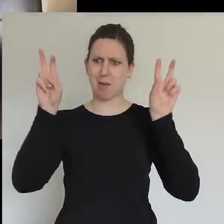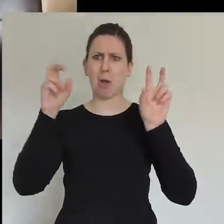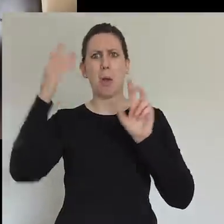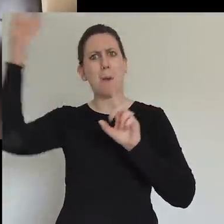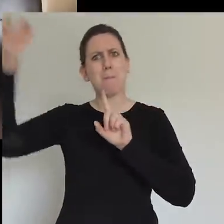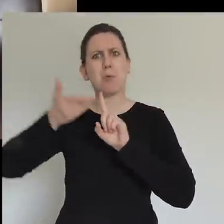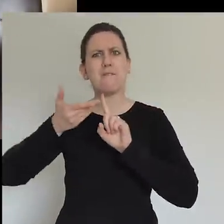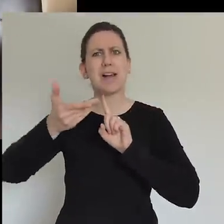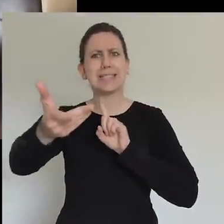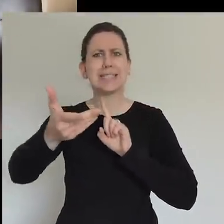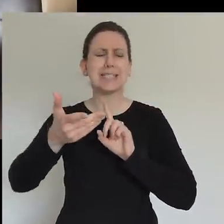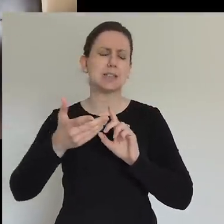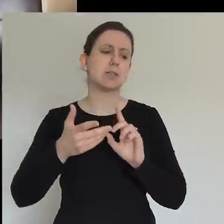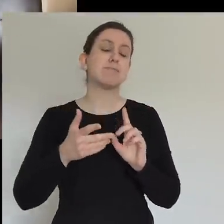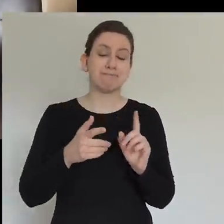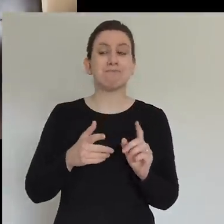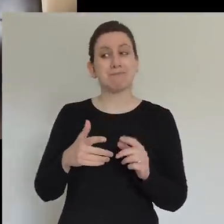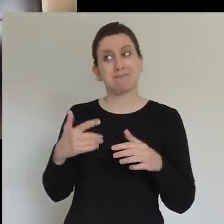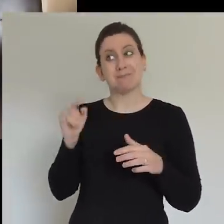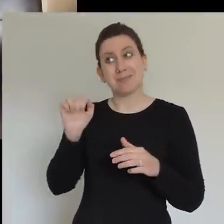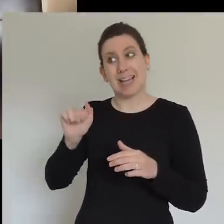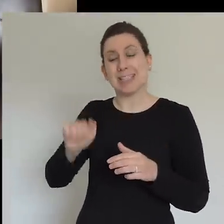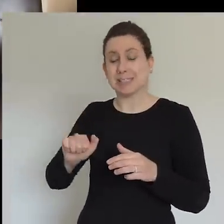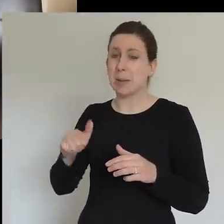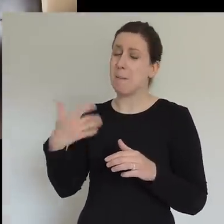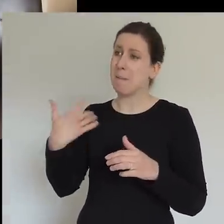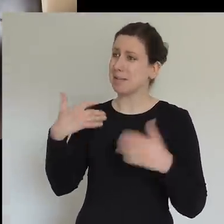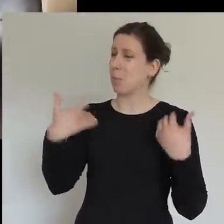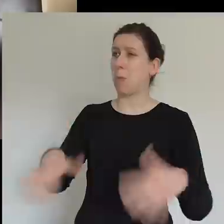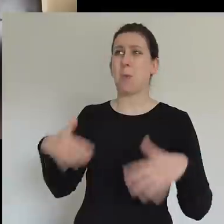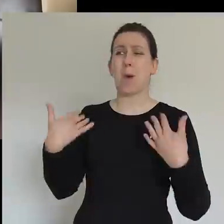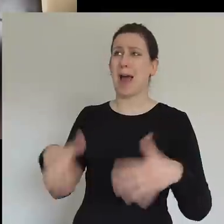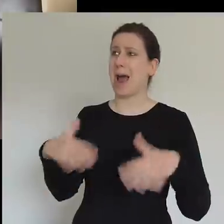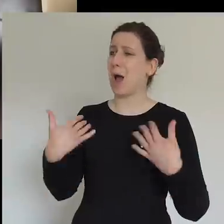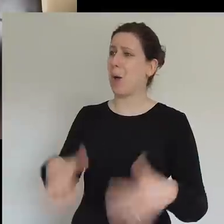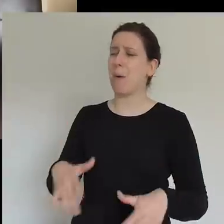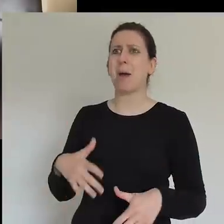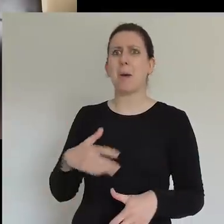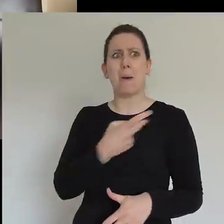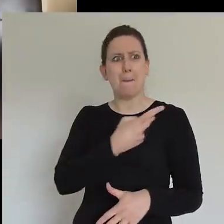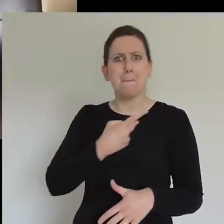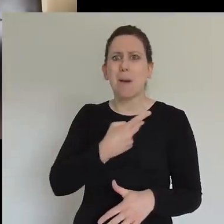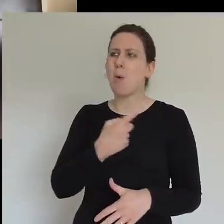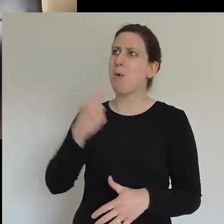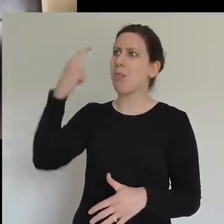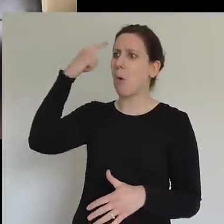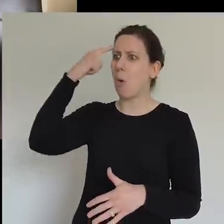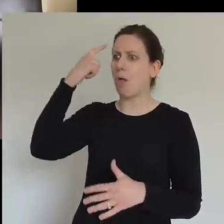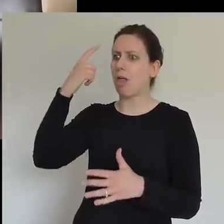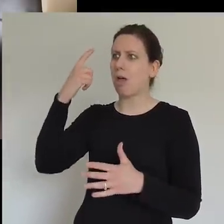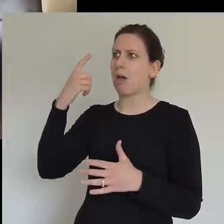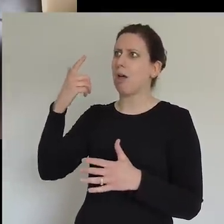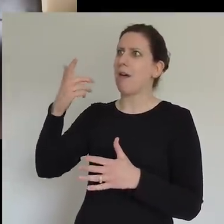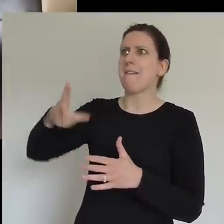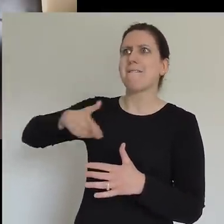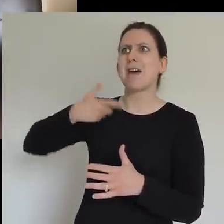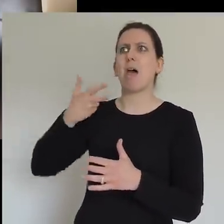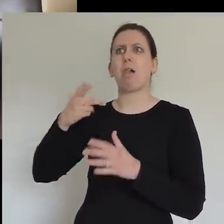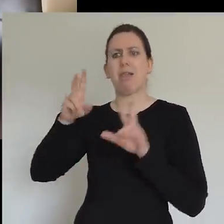think that what we kind of wrote, what we dreamt about, we really sensed the Lord speak to us, didn't we? And now here we are literally scattered